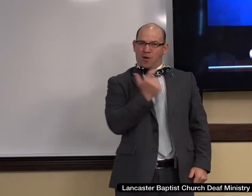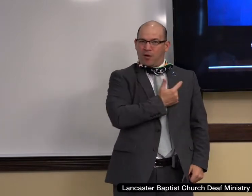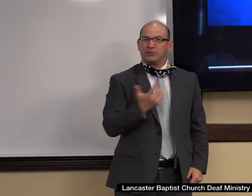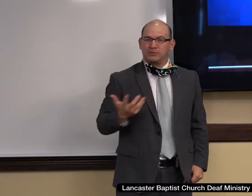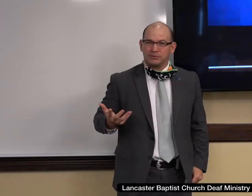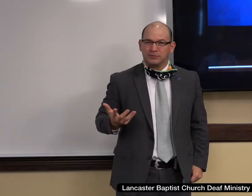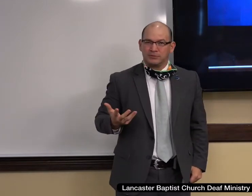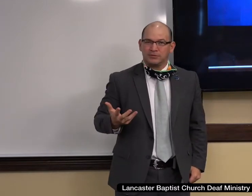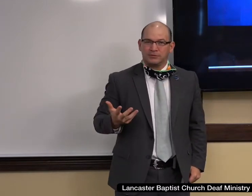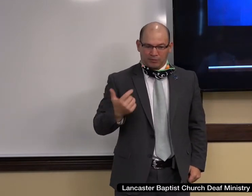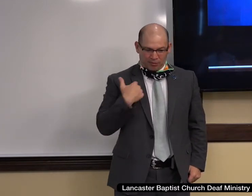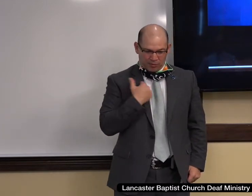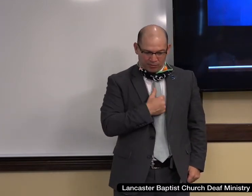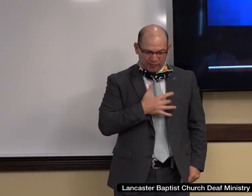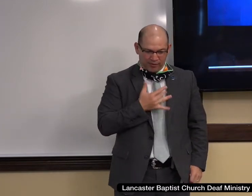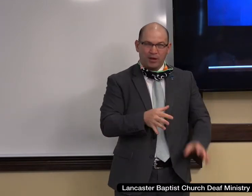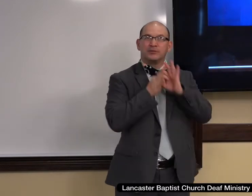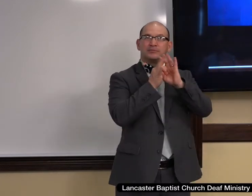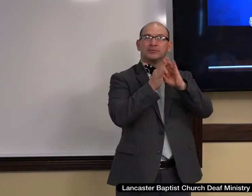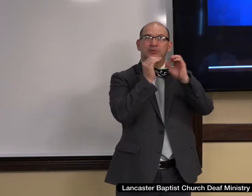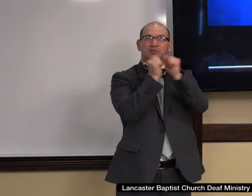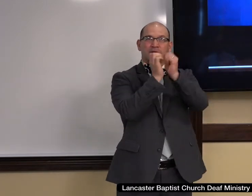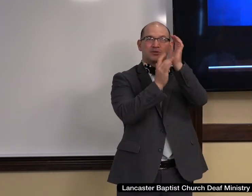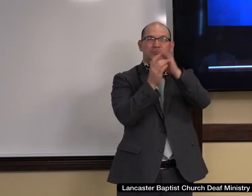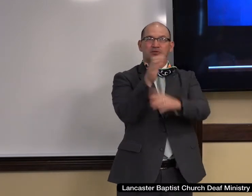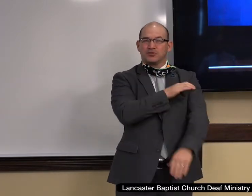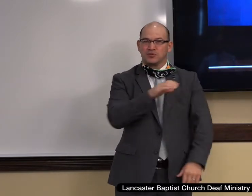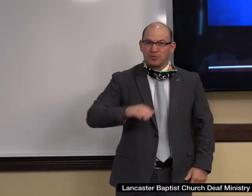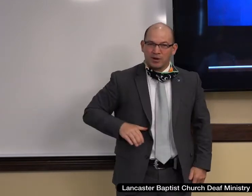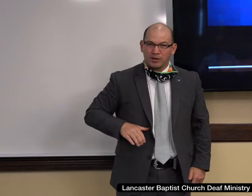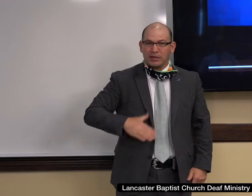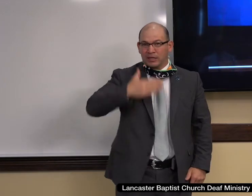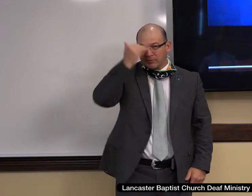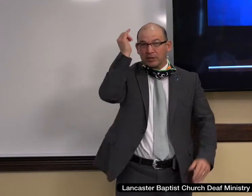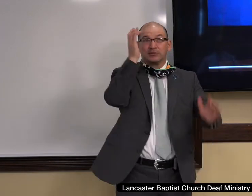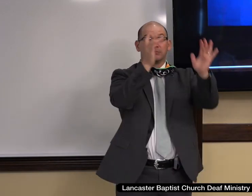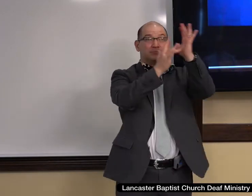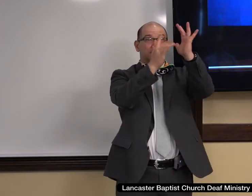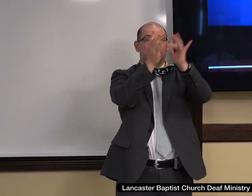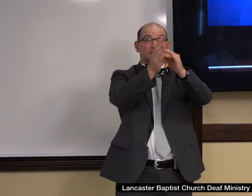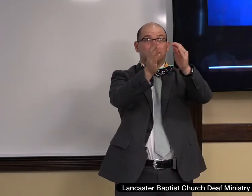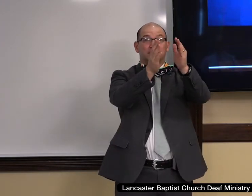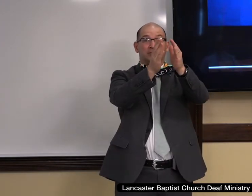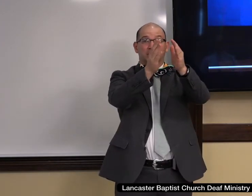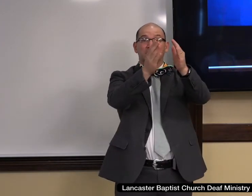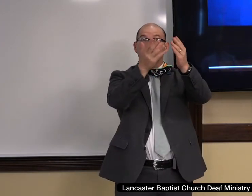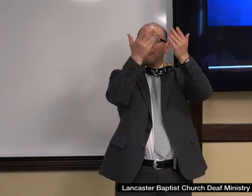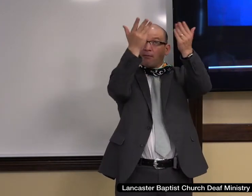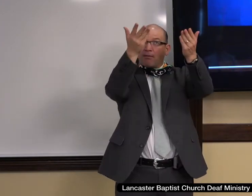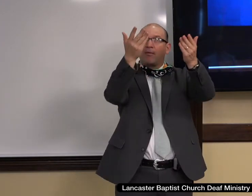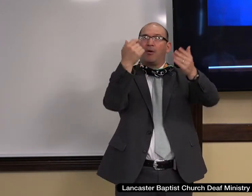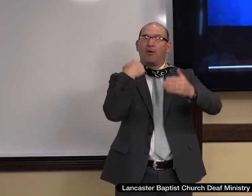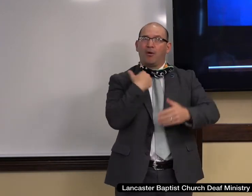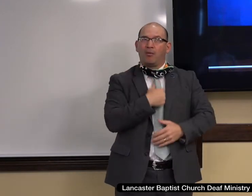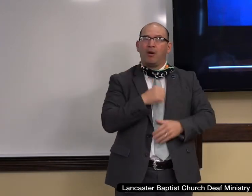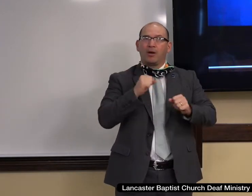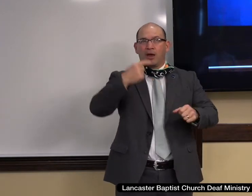in the cornerstone. Secondly, we find unity in the cornerstone. The Bible says in verse 21, in whom all the building